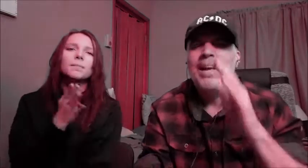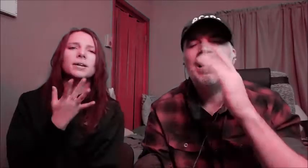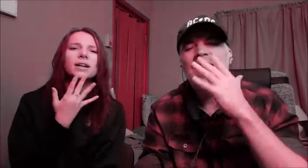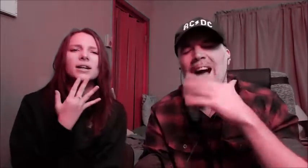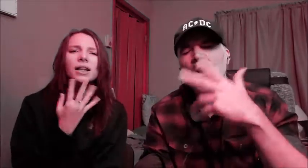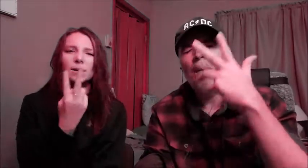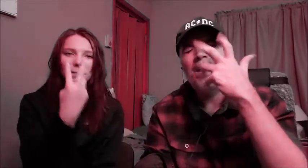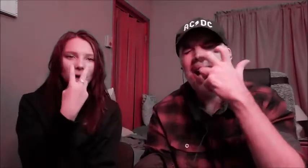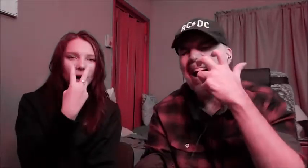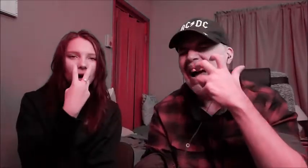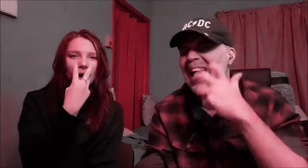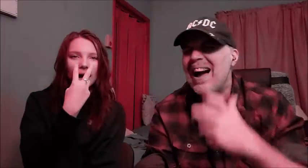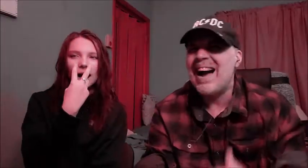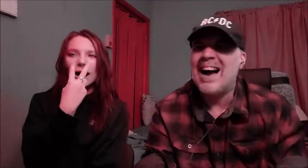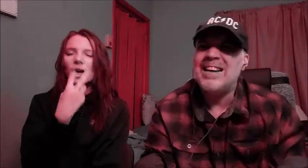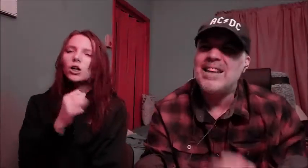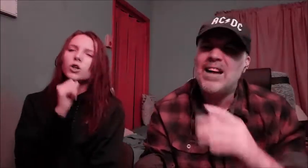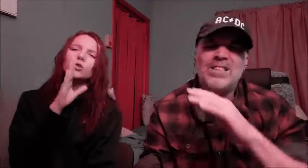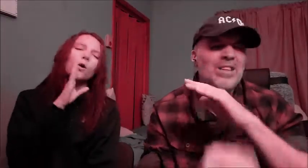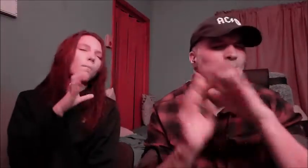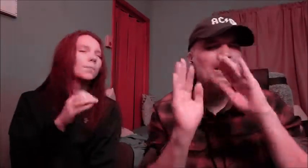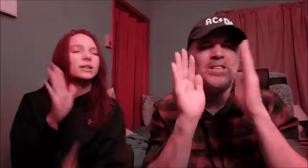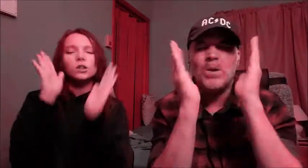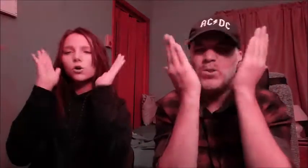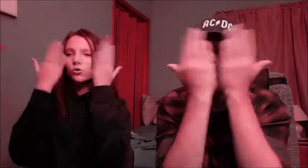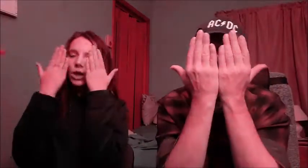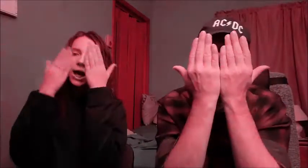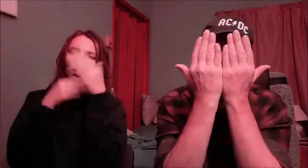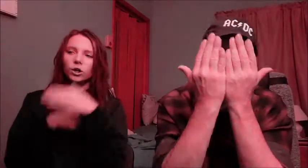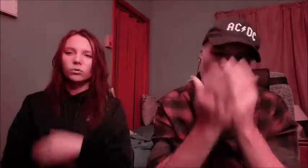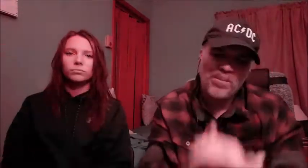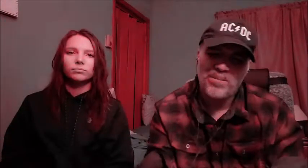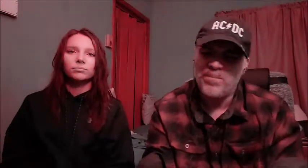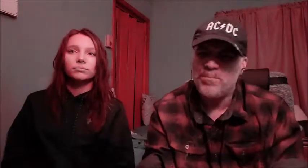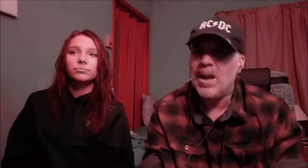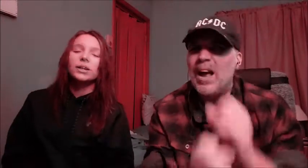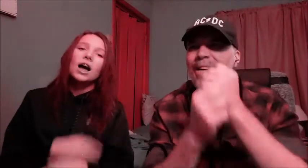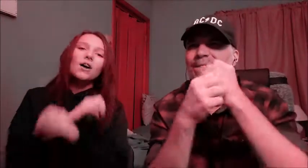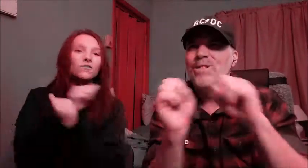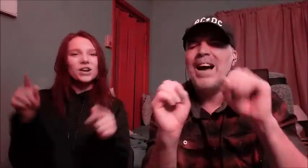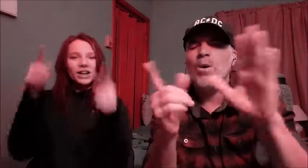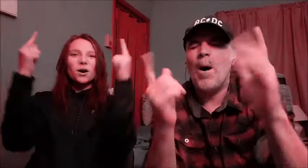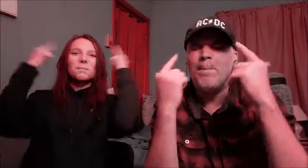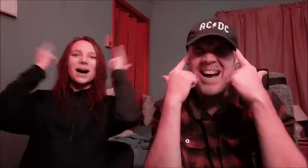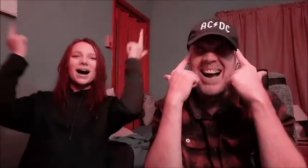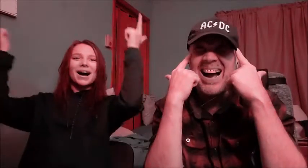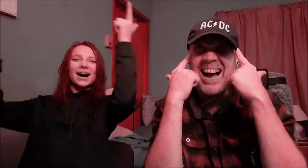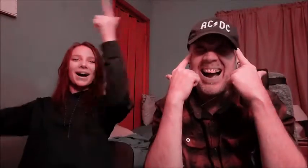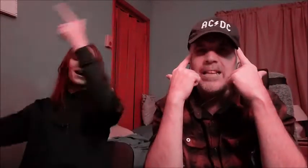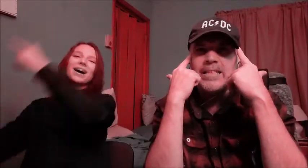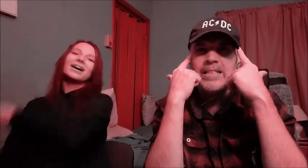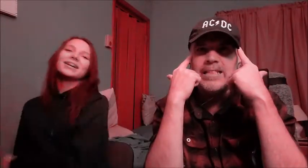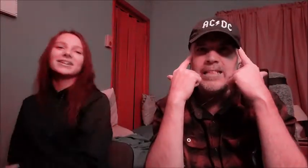Be colorblind, don't be so shallow Free your mind colorblind,